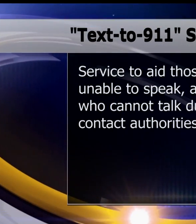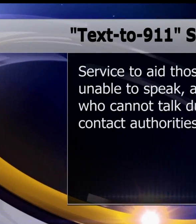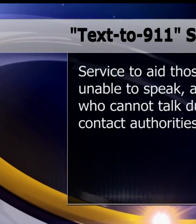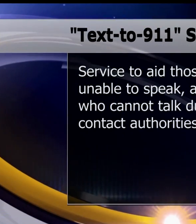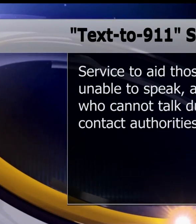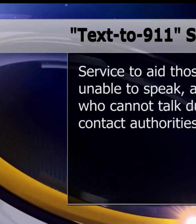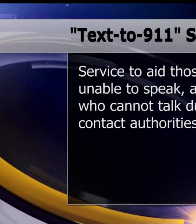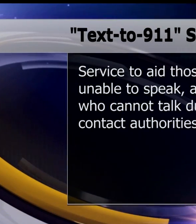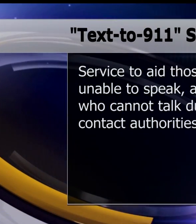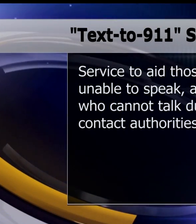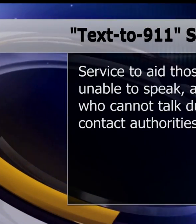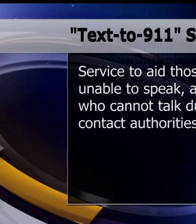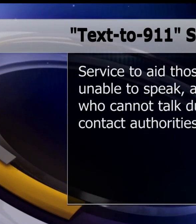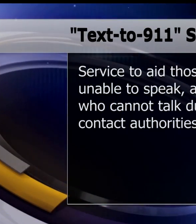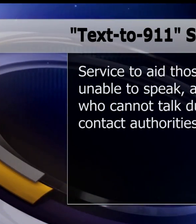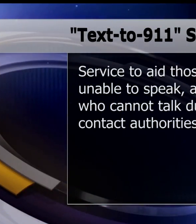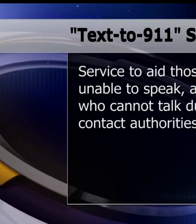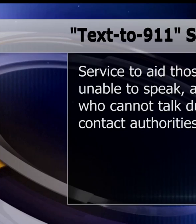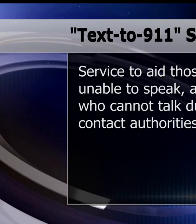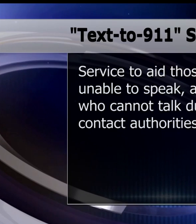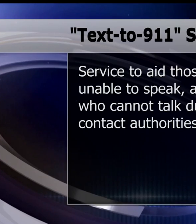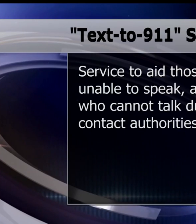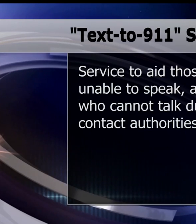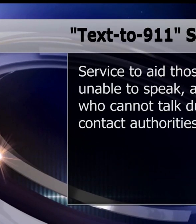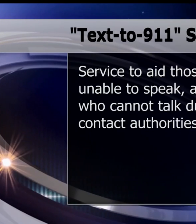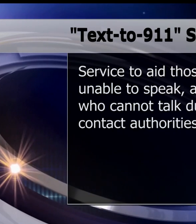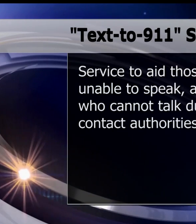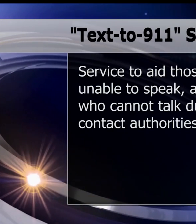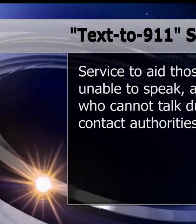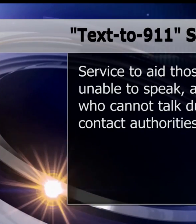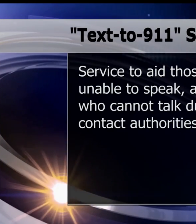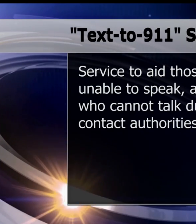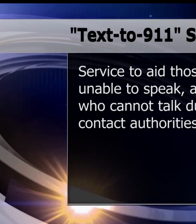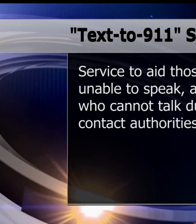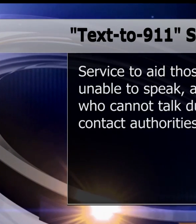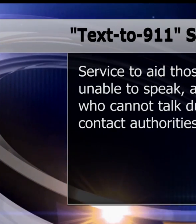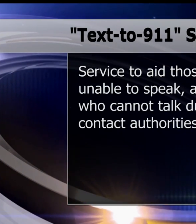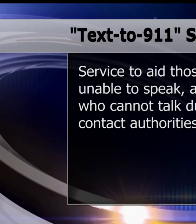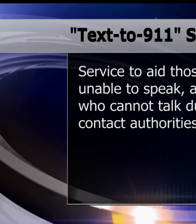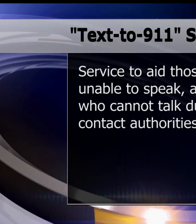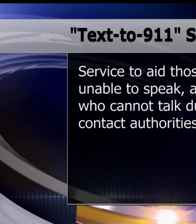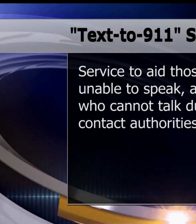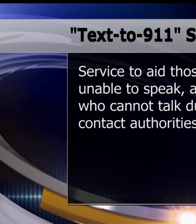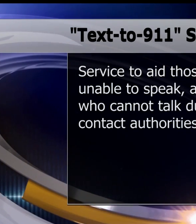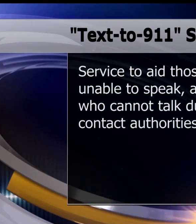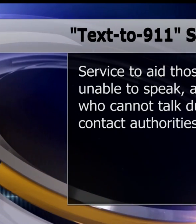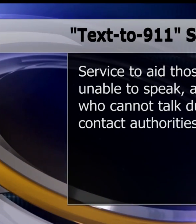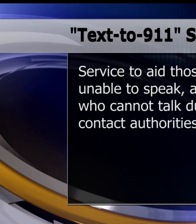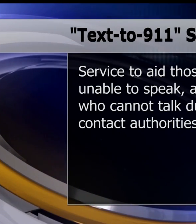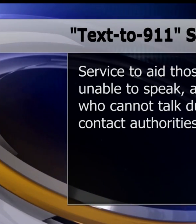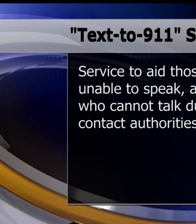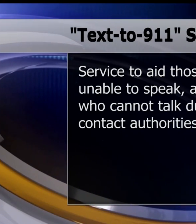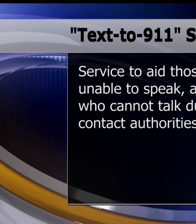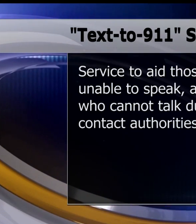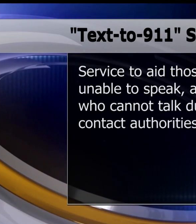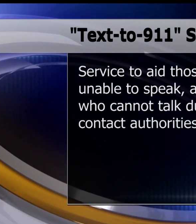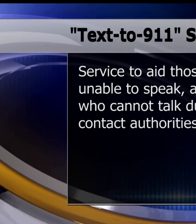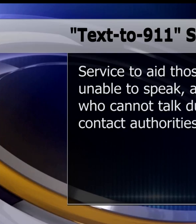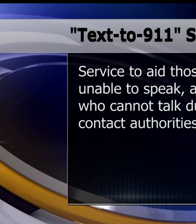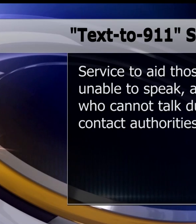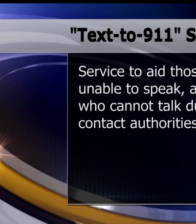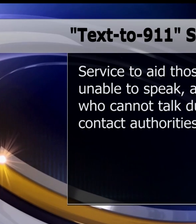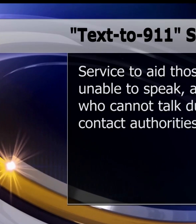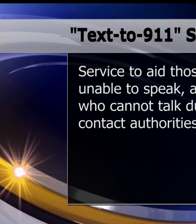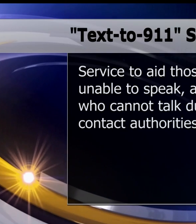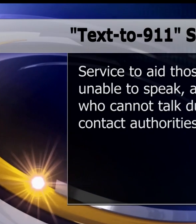say text to 9-1-1 will be especially beneficial for people who are deaf or unable to speak. And it will allow victims who may not